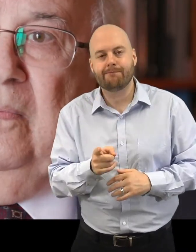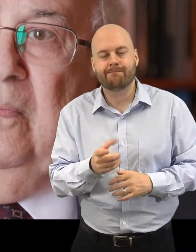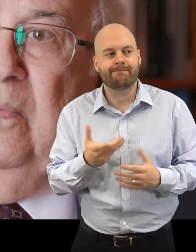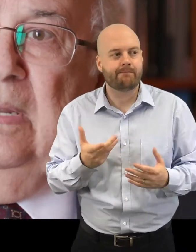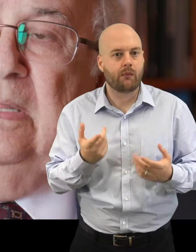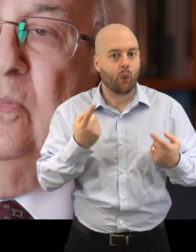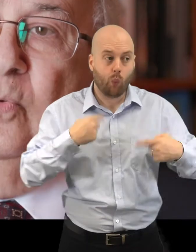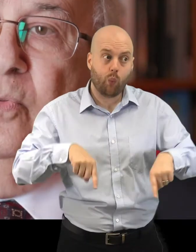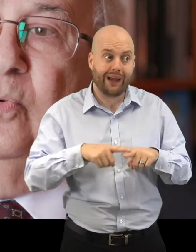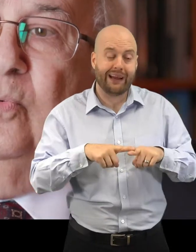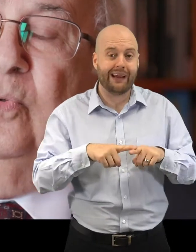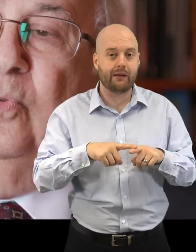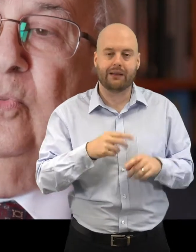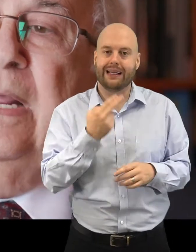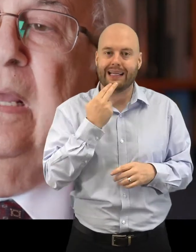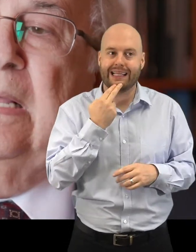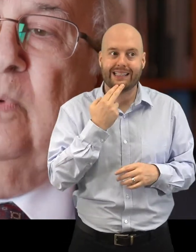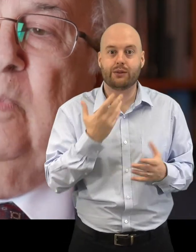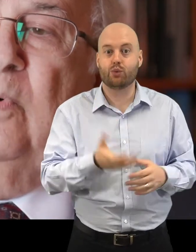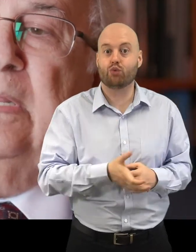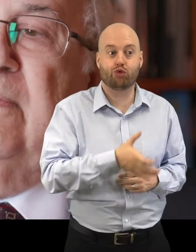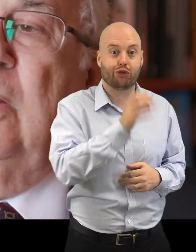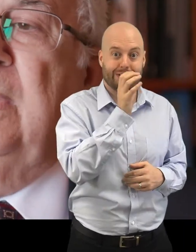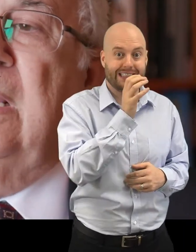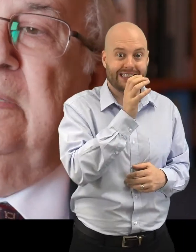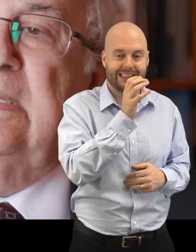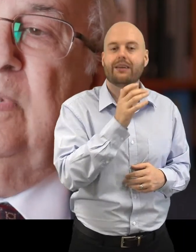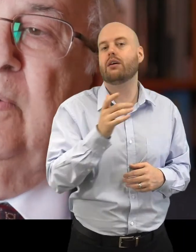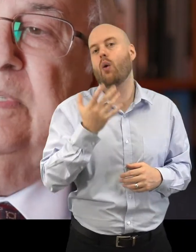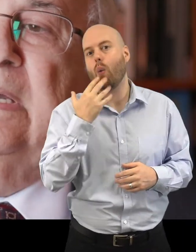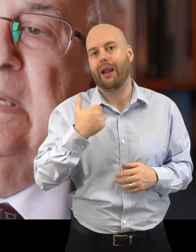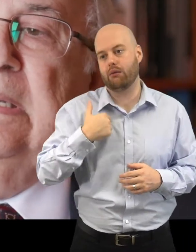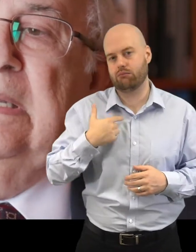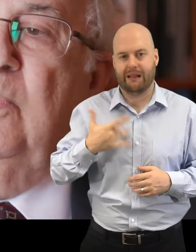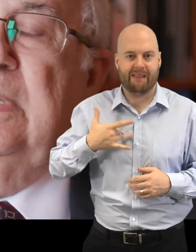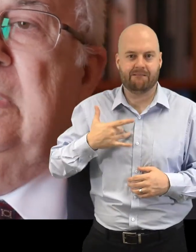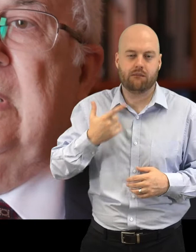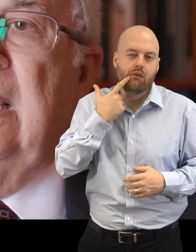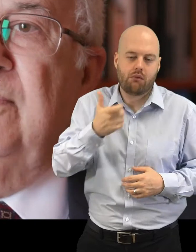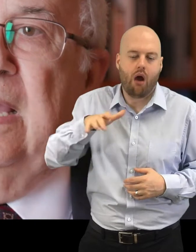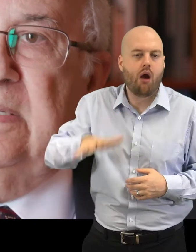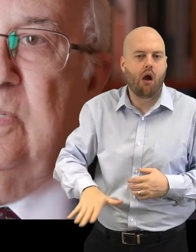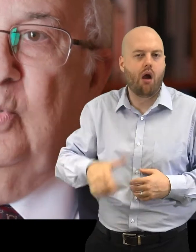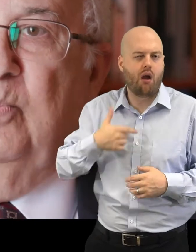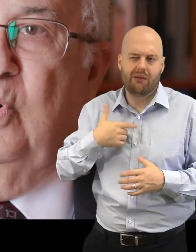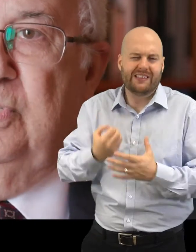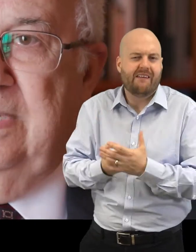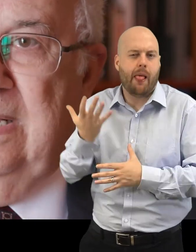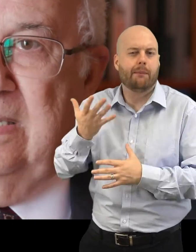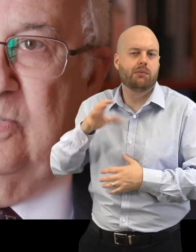we needed to drink and when we were in developing countries when I was young, we didn't have access to the books and access